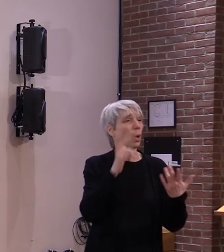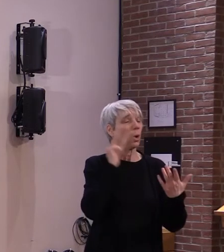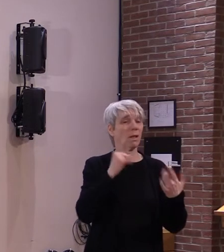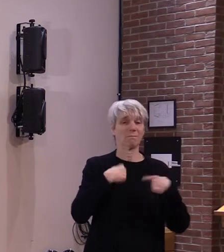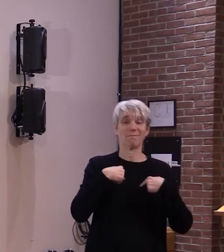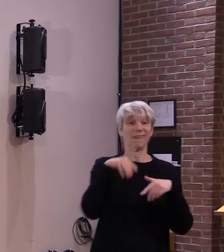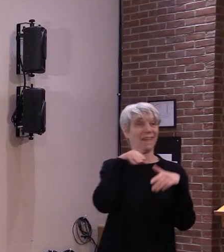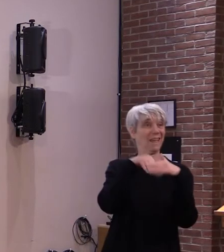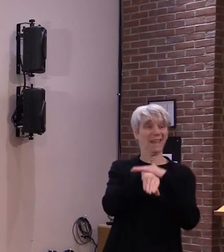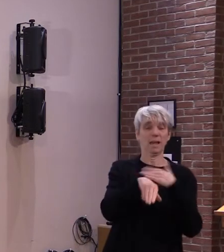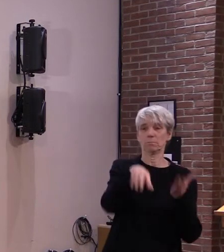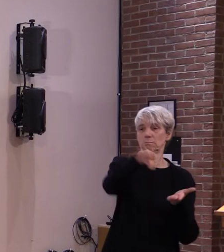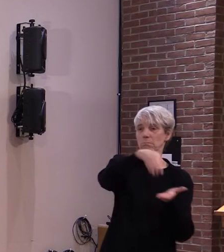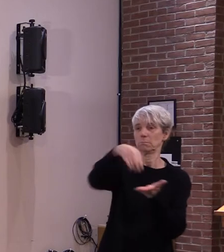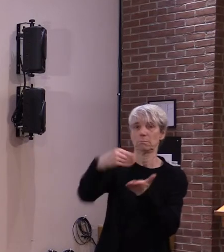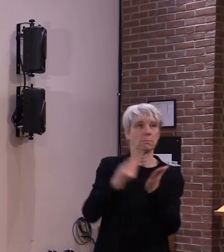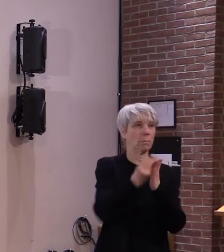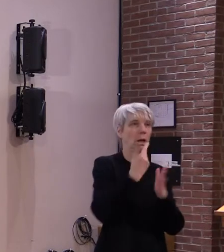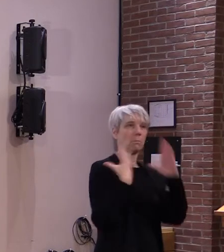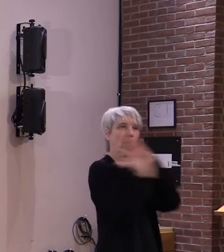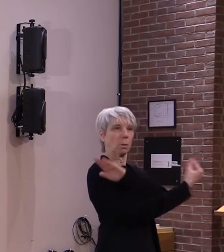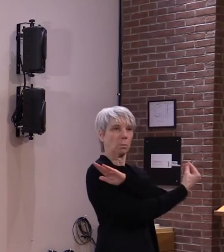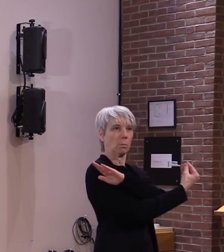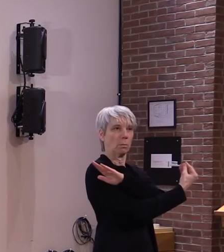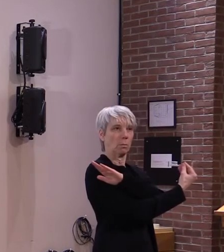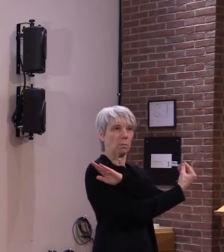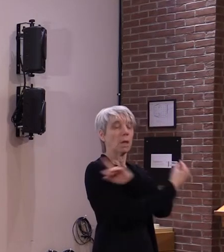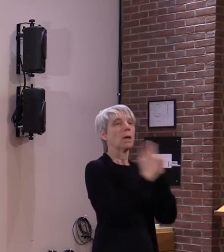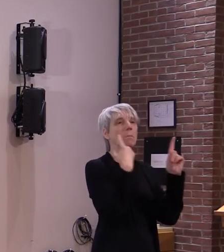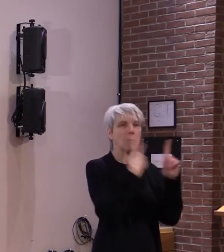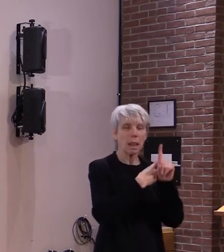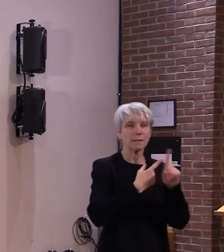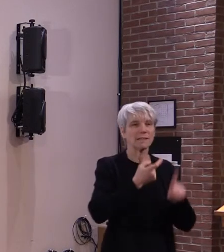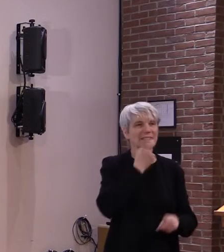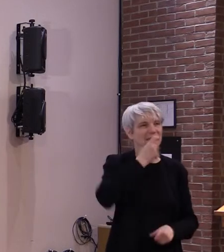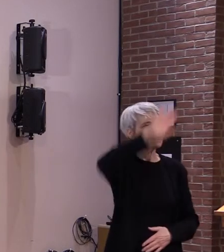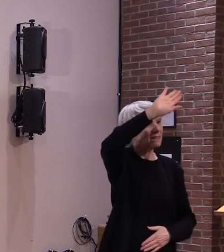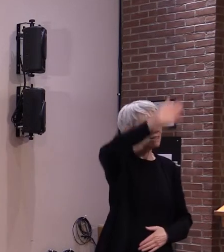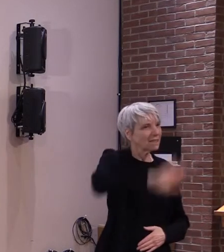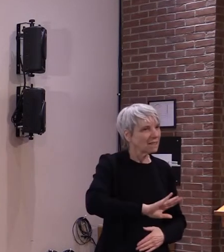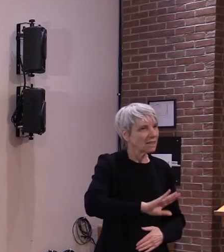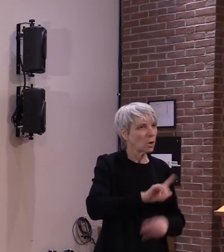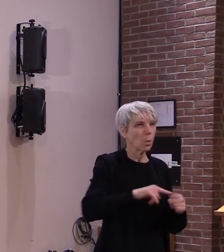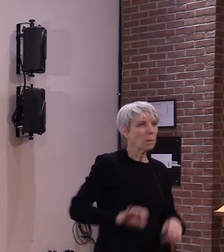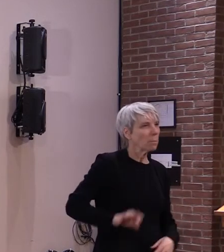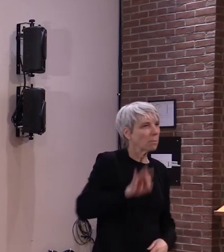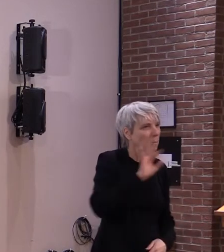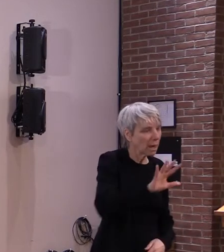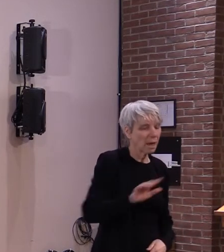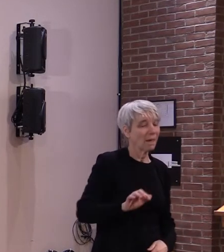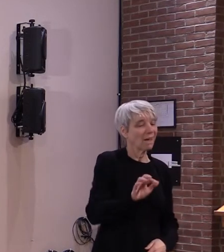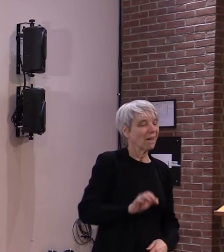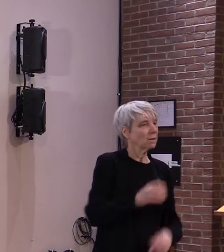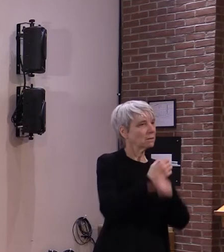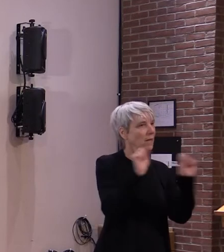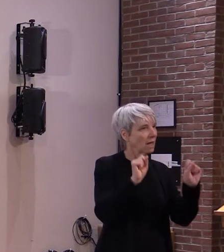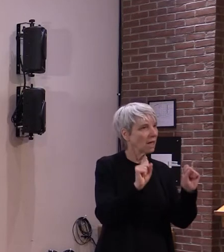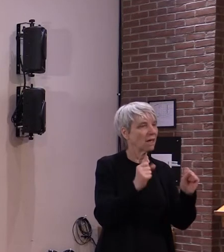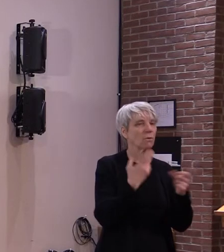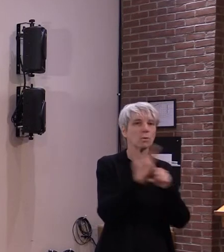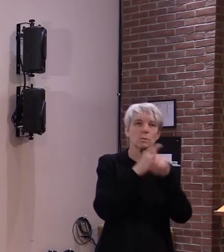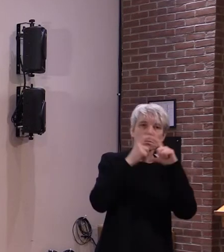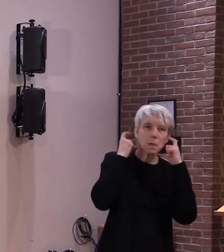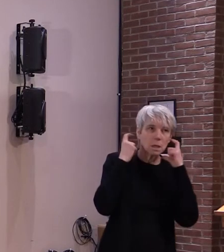there's usually very good protection at the level of the cashier and um they're able to accomplish their their